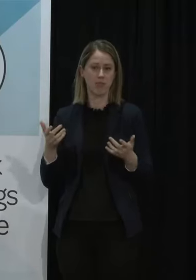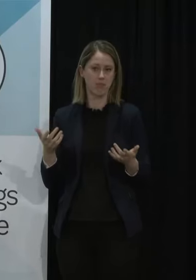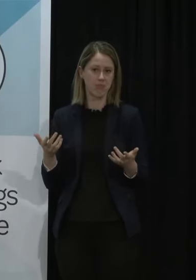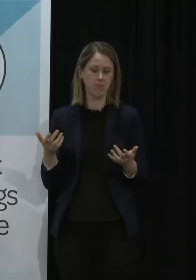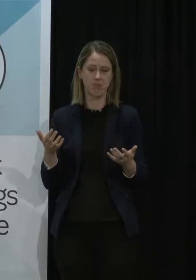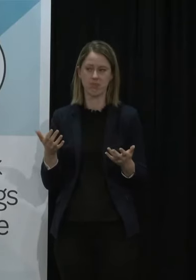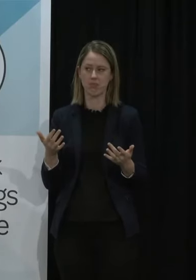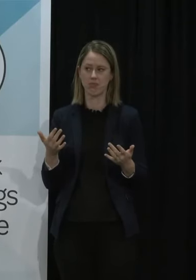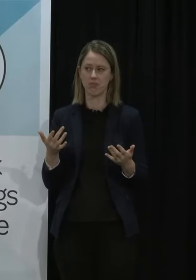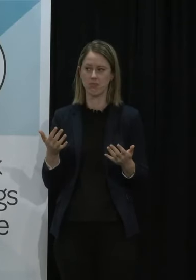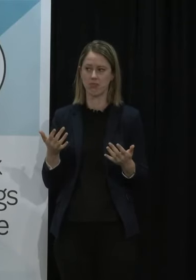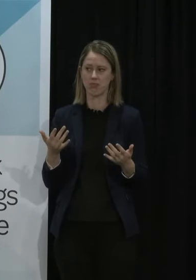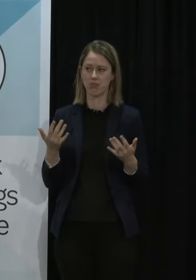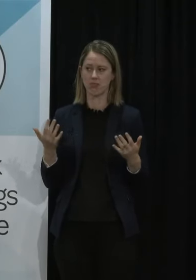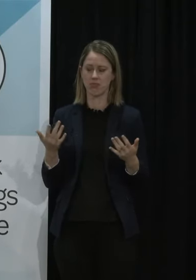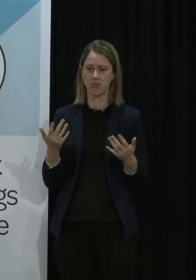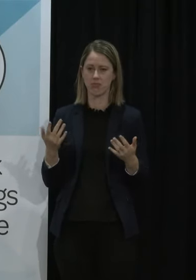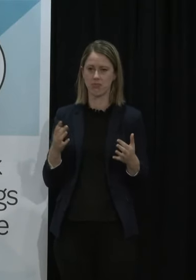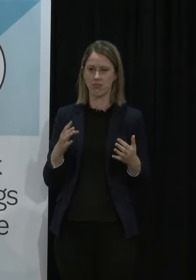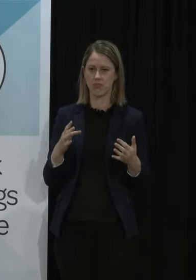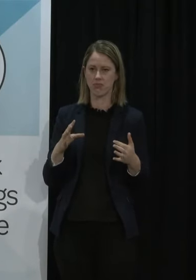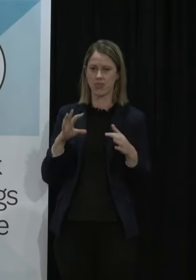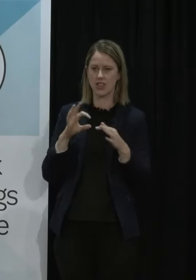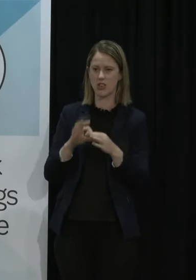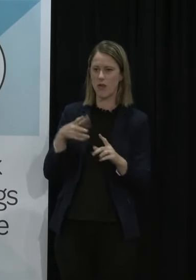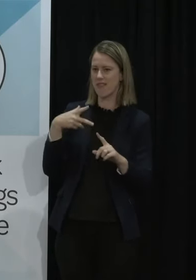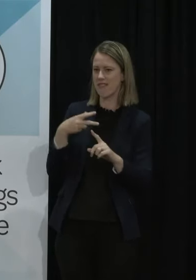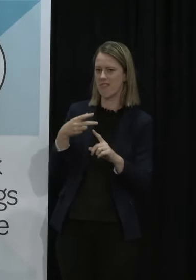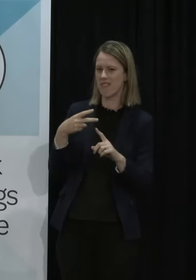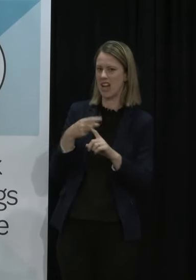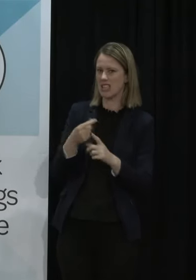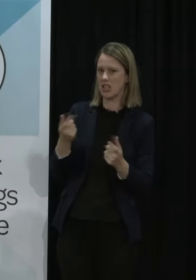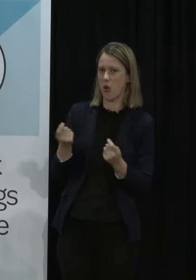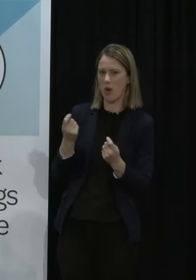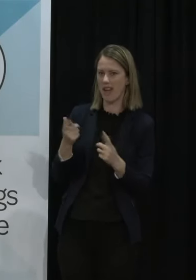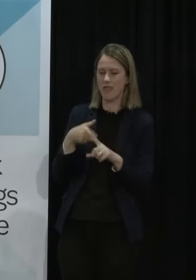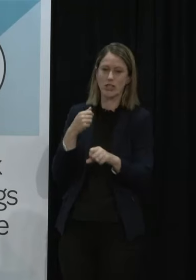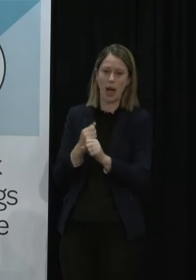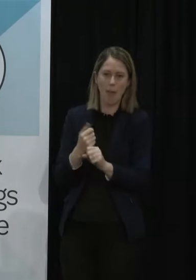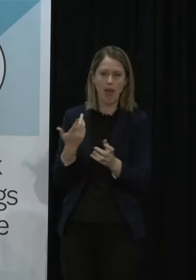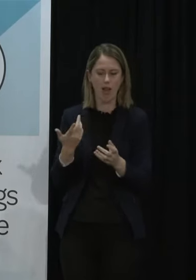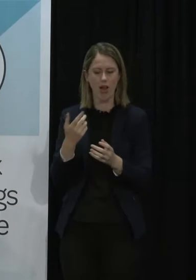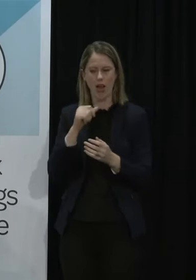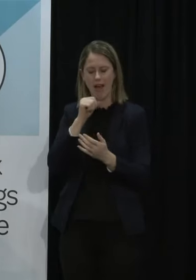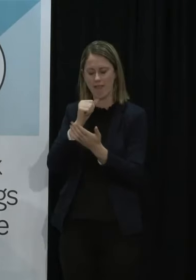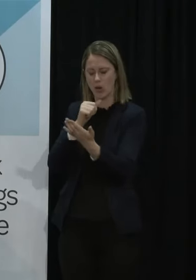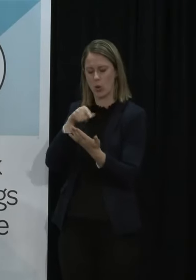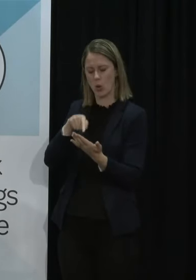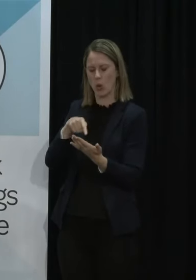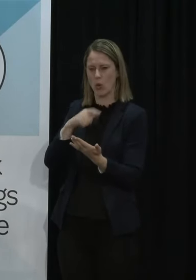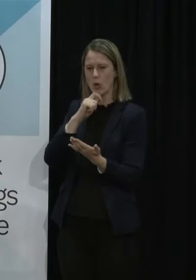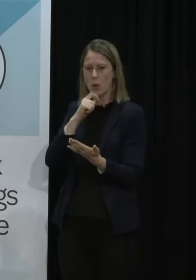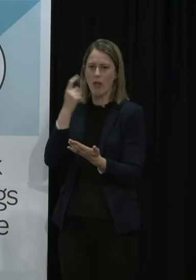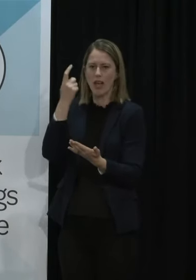for you know issues around vaccine efficacy and so on of course we will look at that data and consider whether or not we need to change